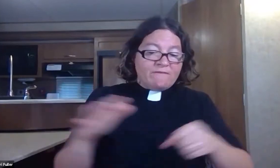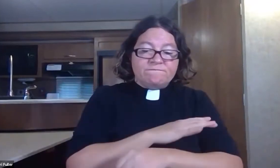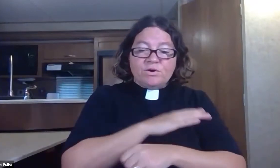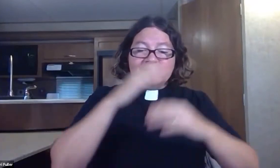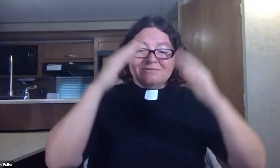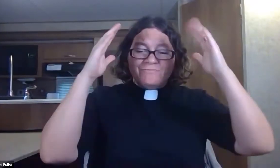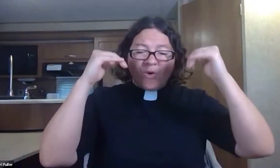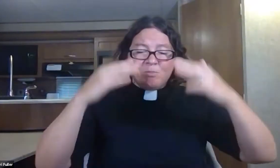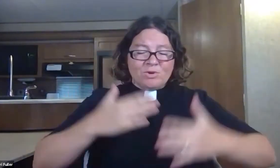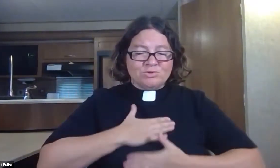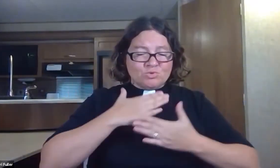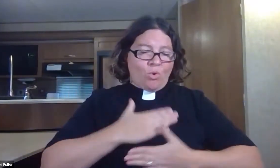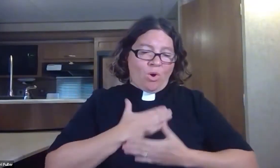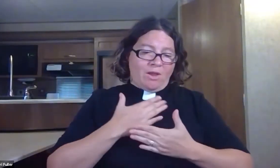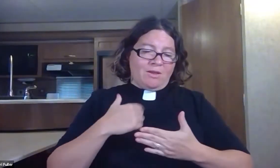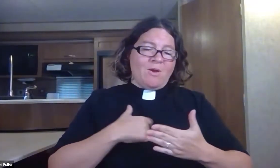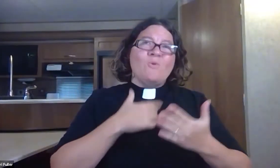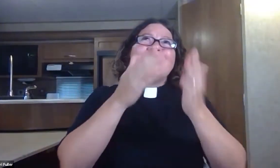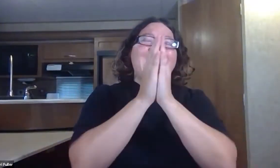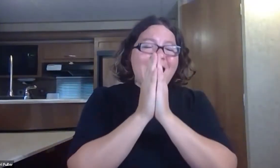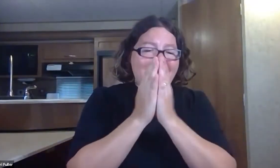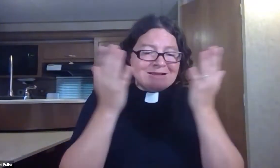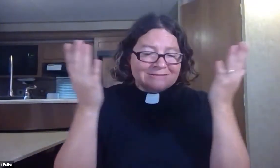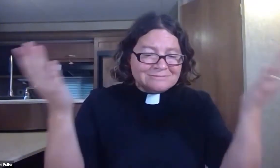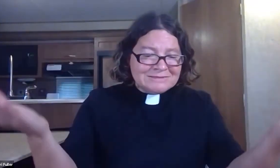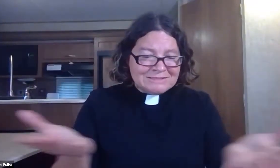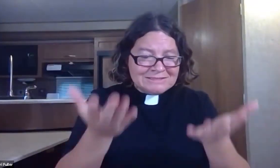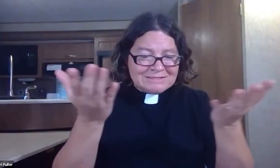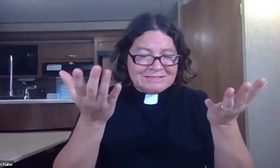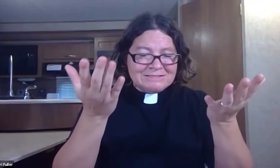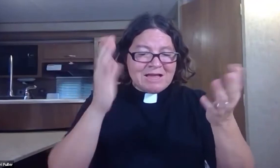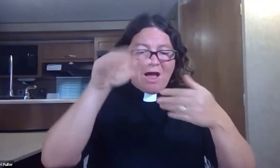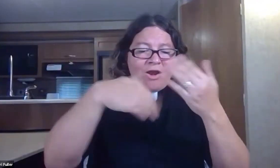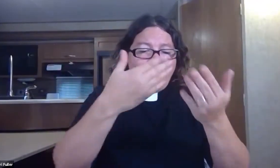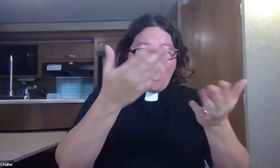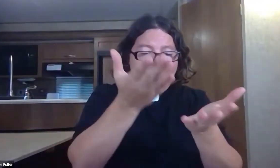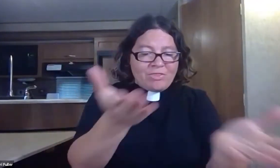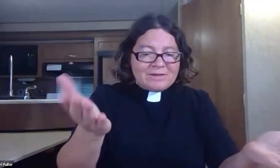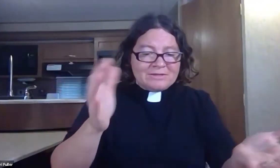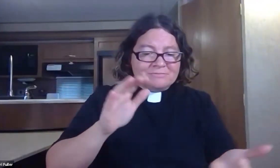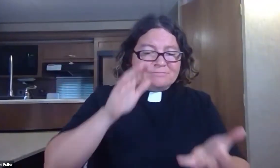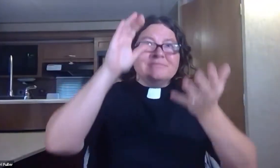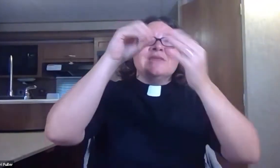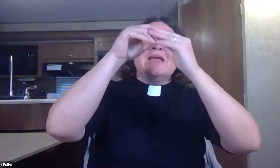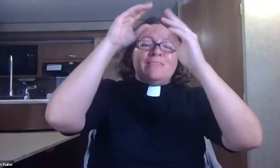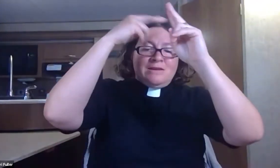bringing fullness and hope and joy we ask all these things